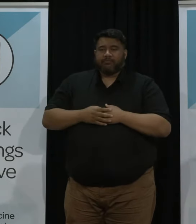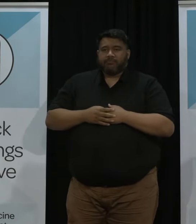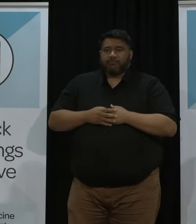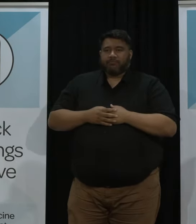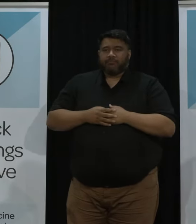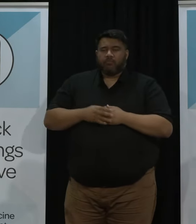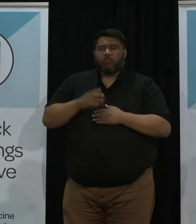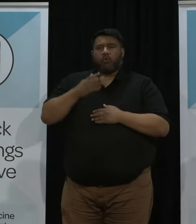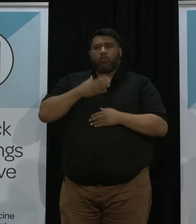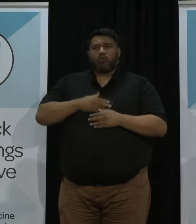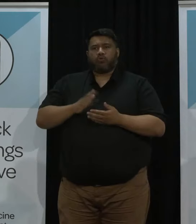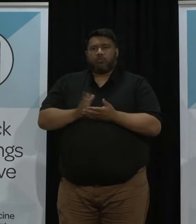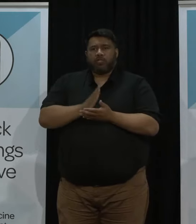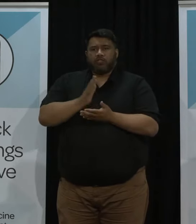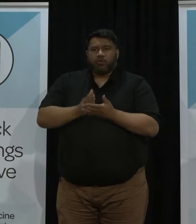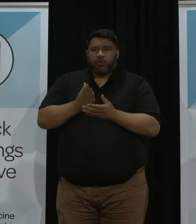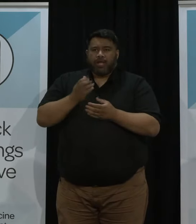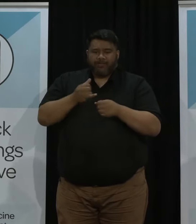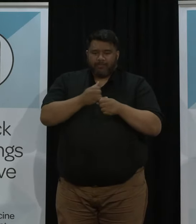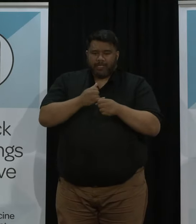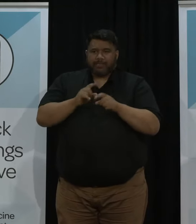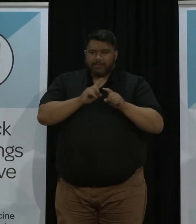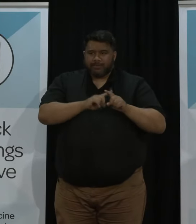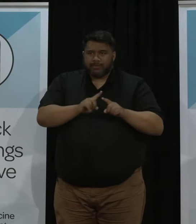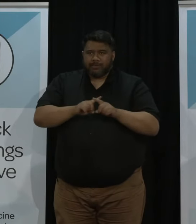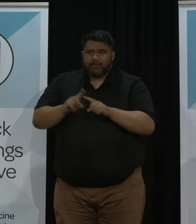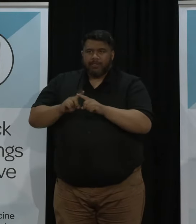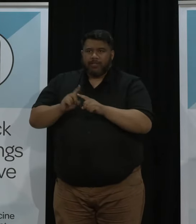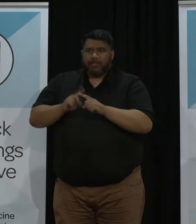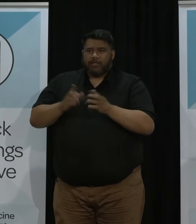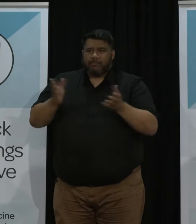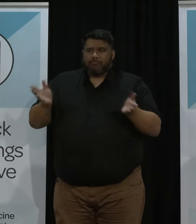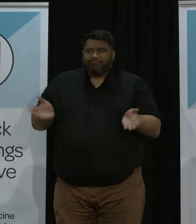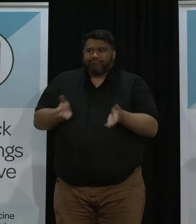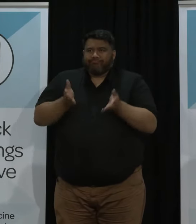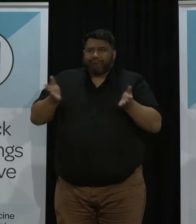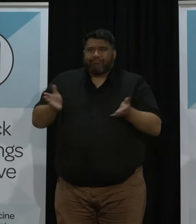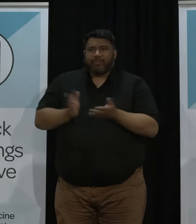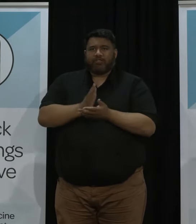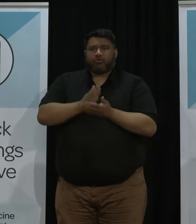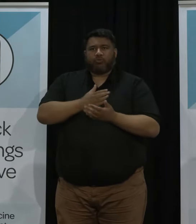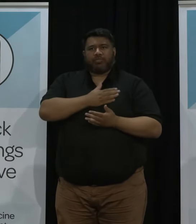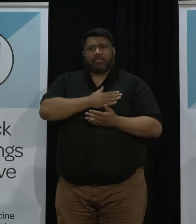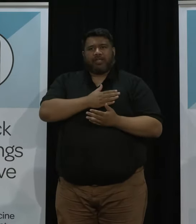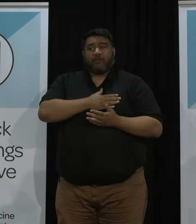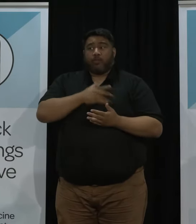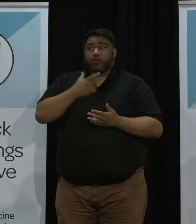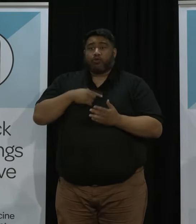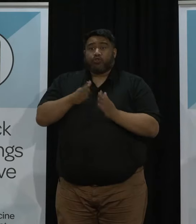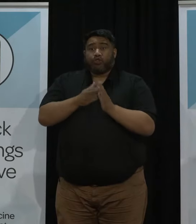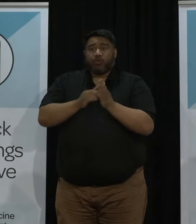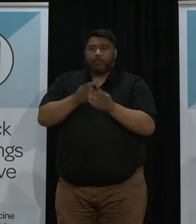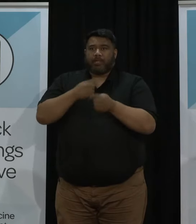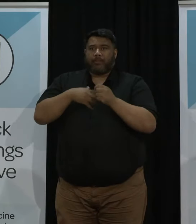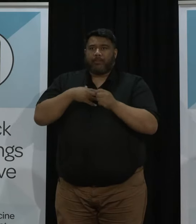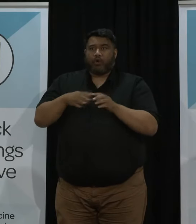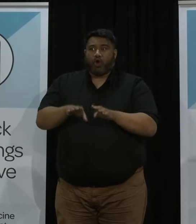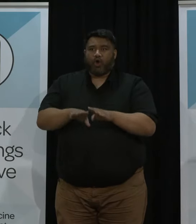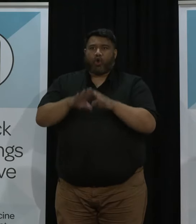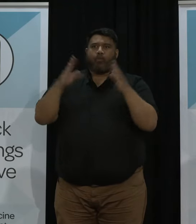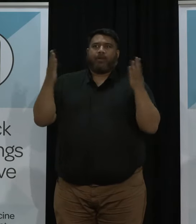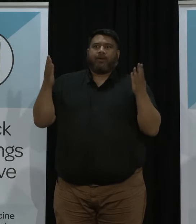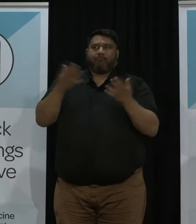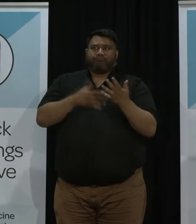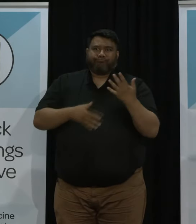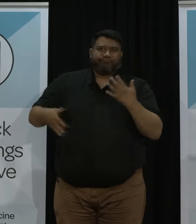extra layer of protection to keep people safe as those restrictions are eased today I can announce that Pharmac